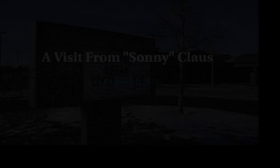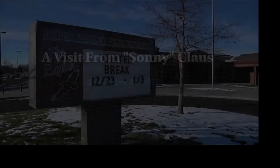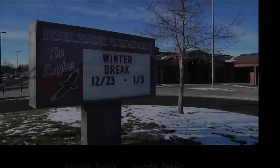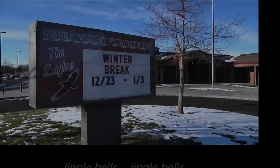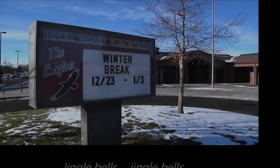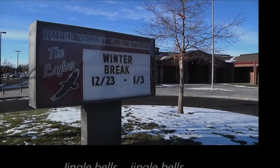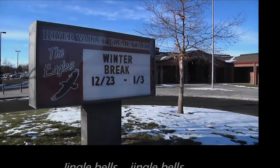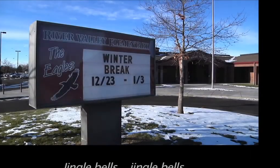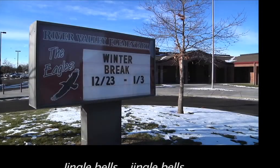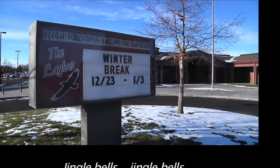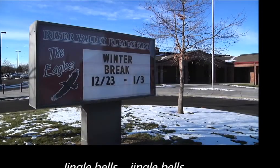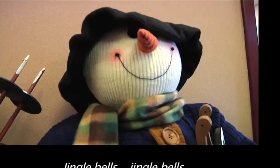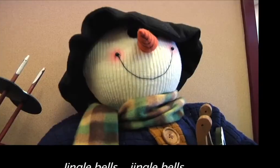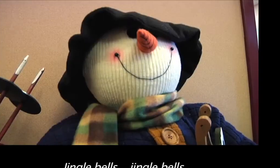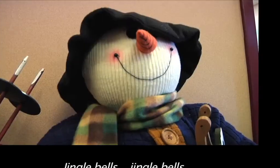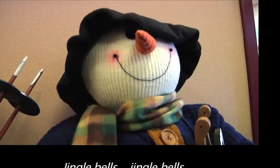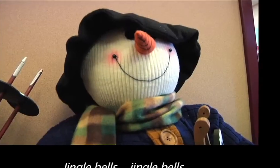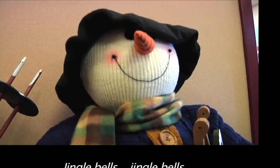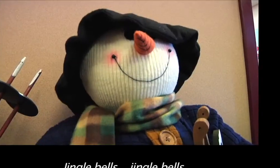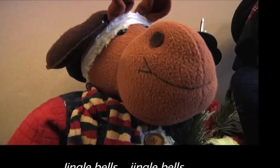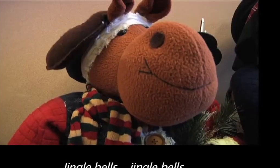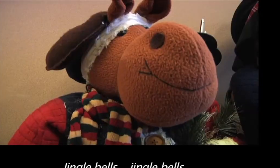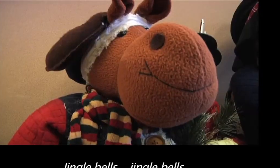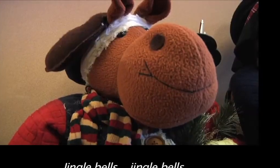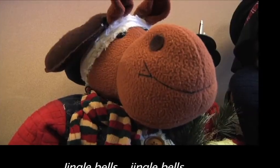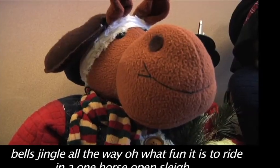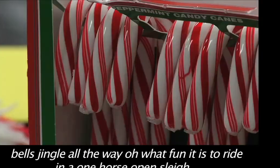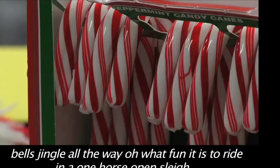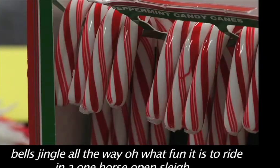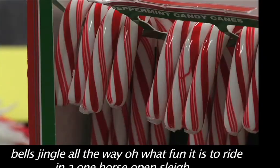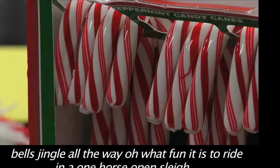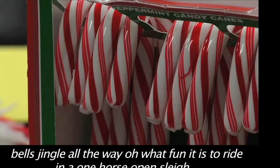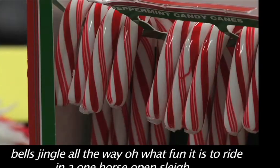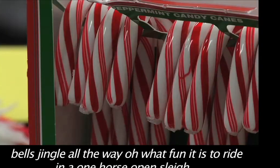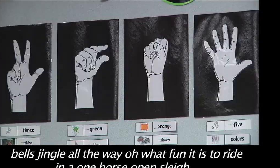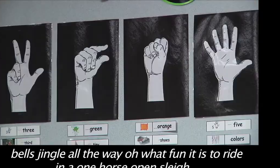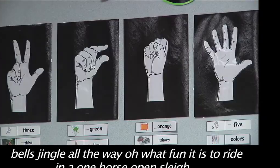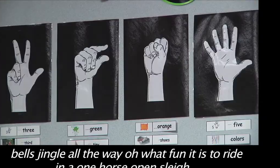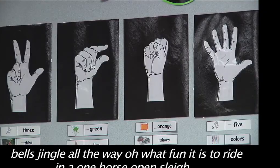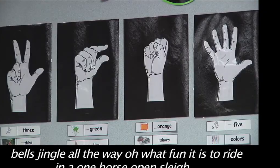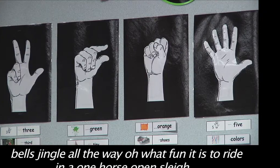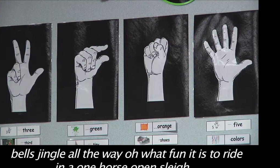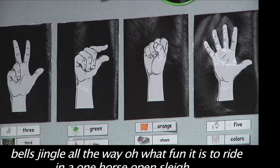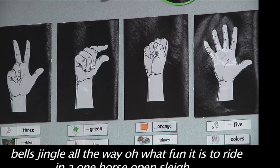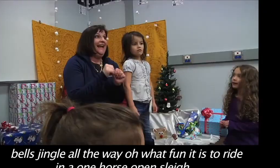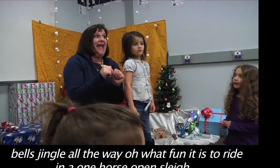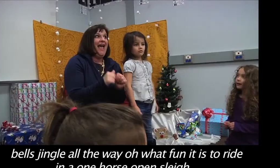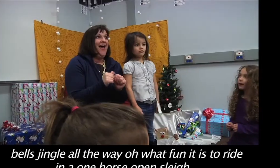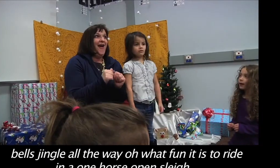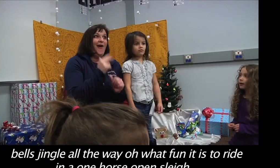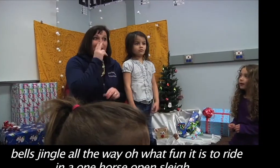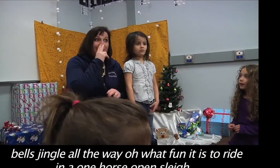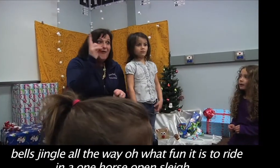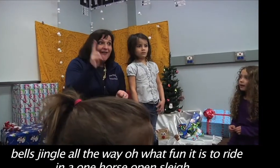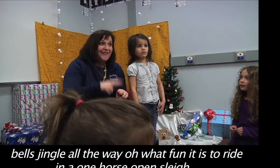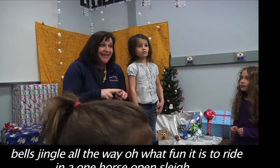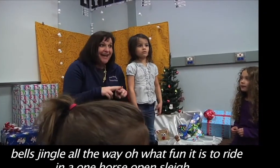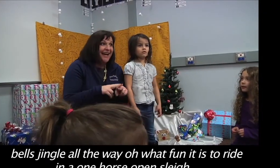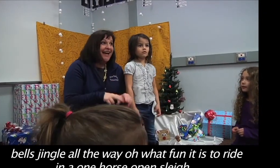Jingle bells, jingle bells, jingle all the way. Oh, what fun